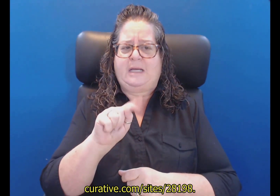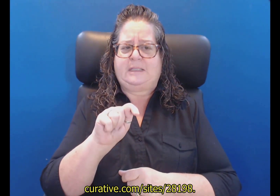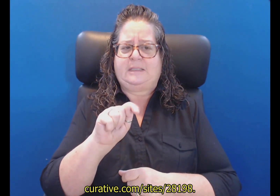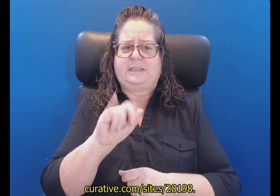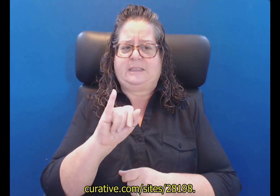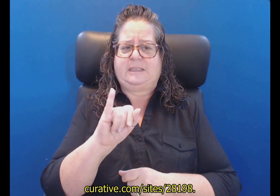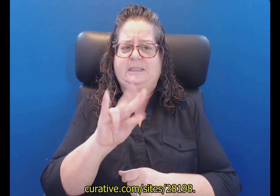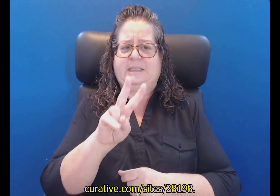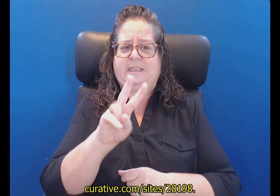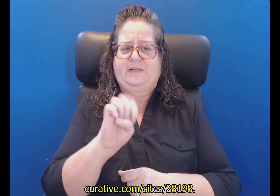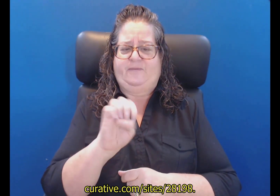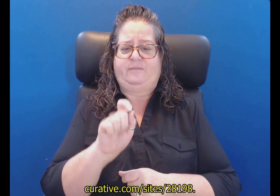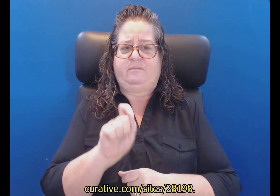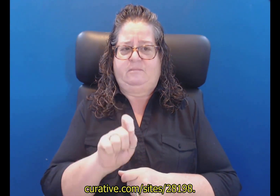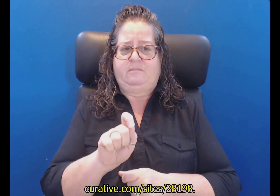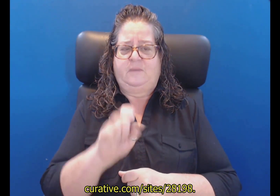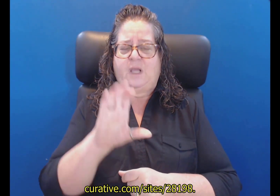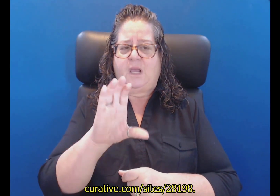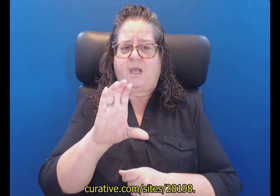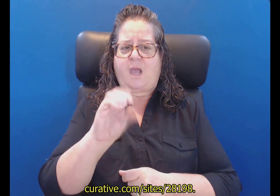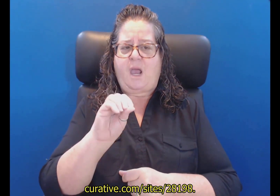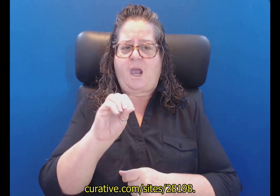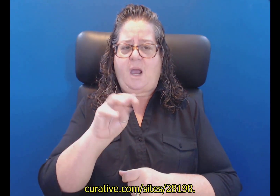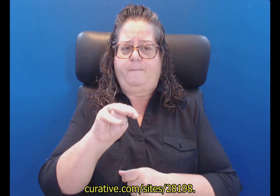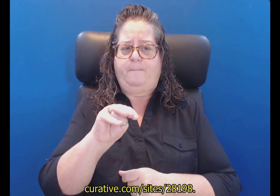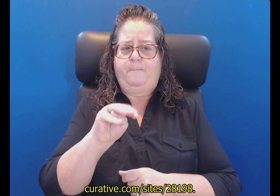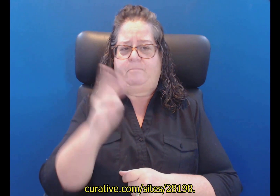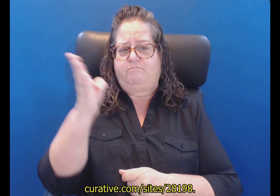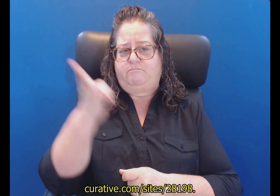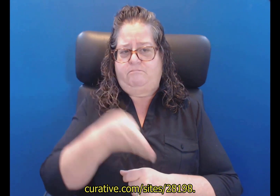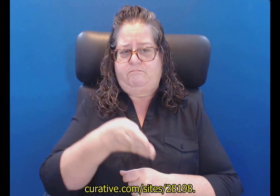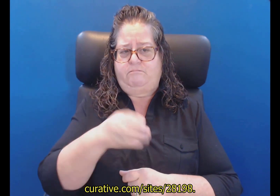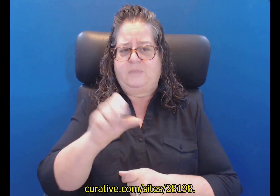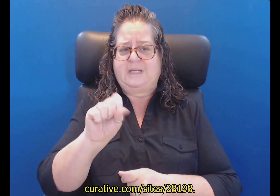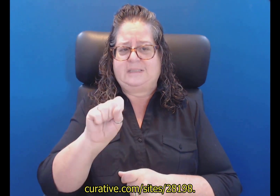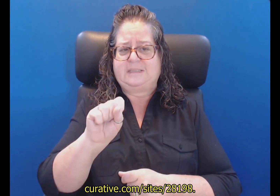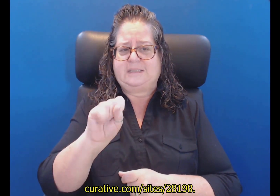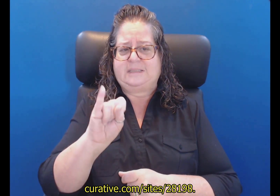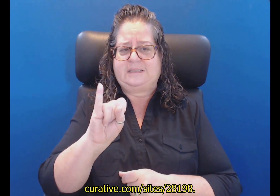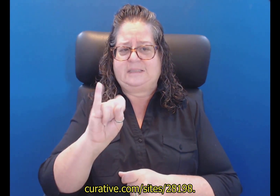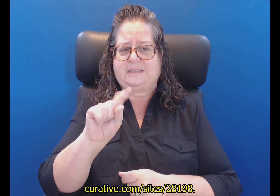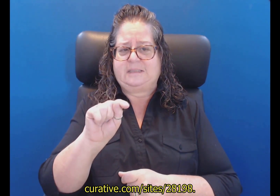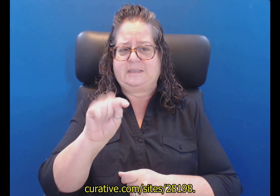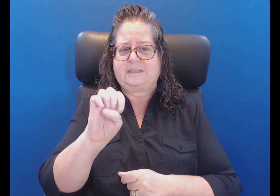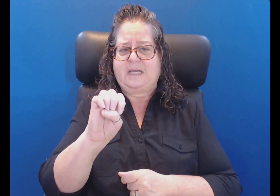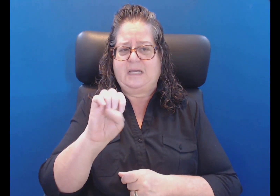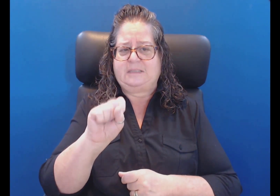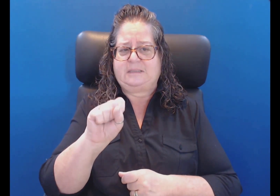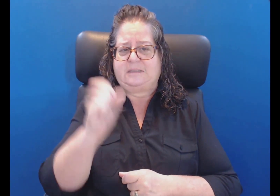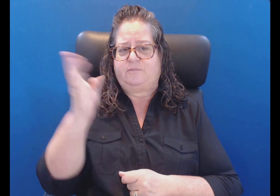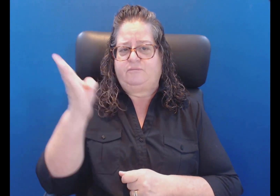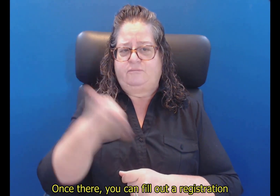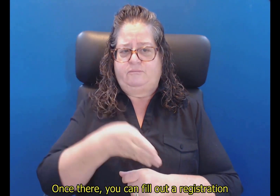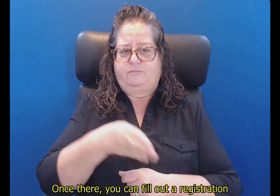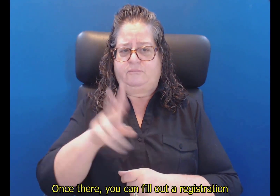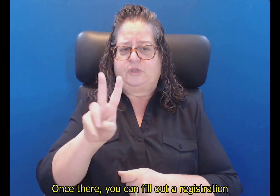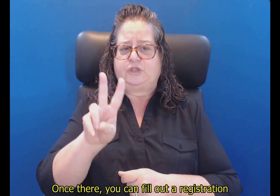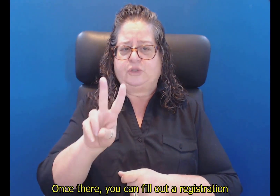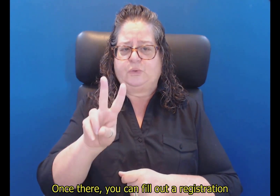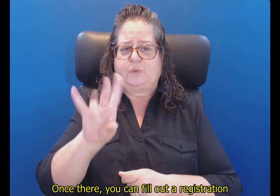sites slash 28198. Once there, you can fill